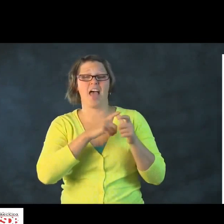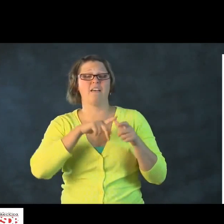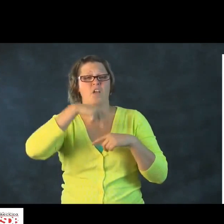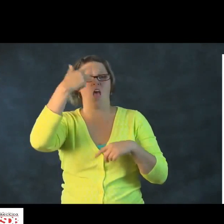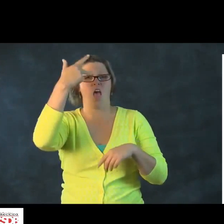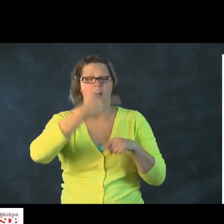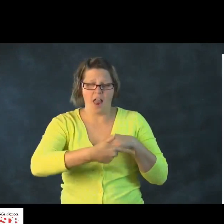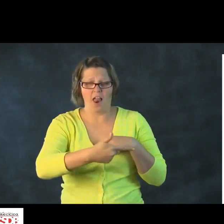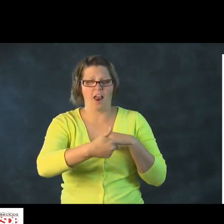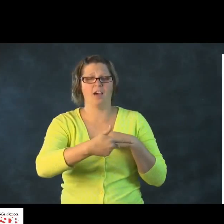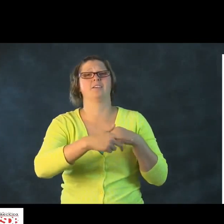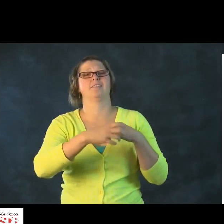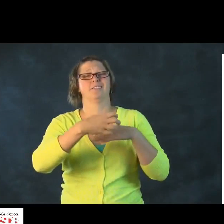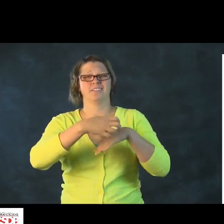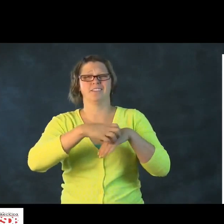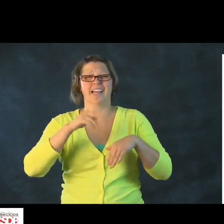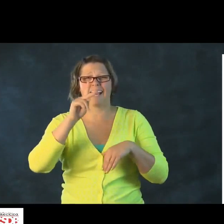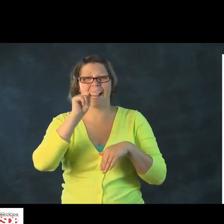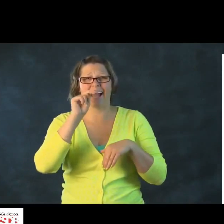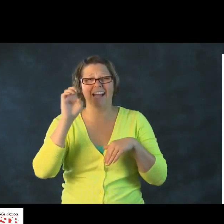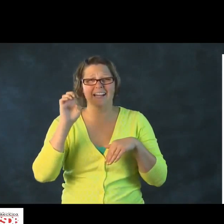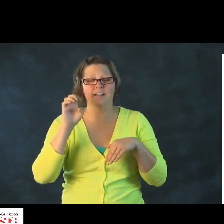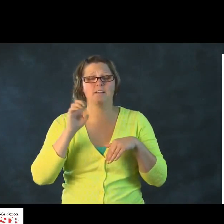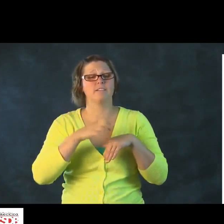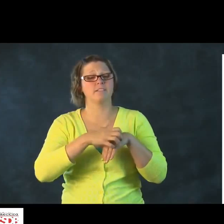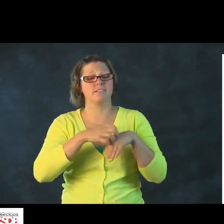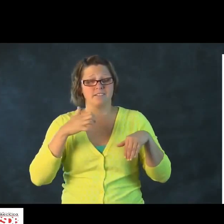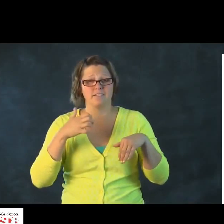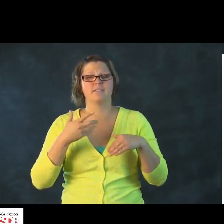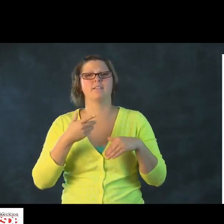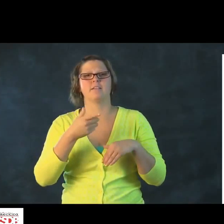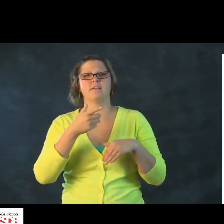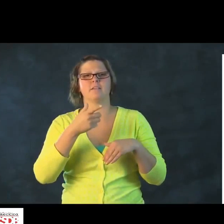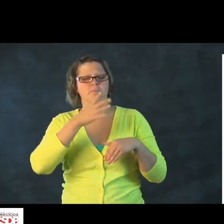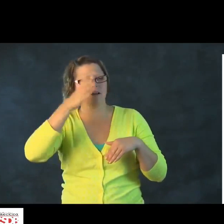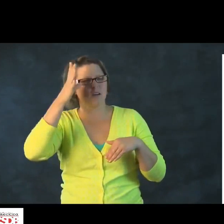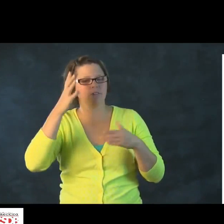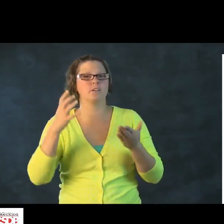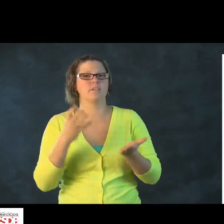Now, another scenario, let's say a child is running and slips and cuts their knee.